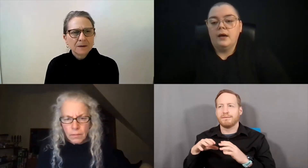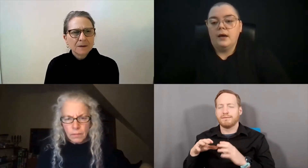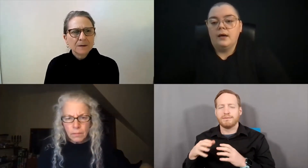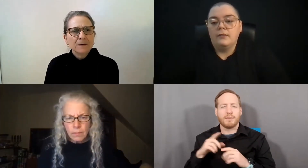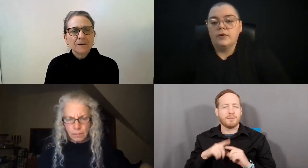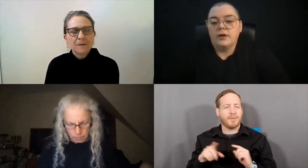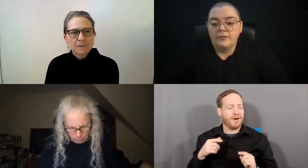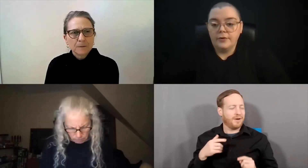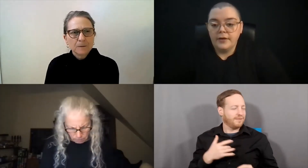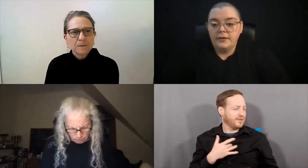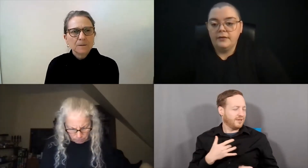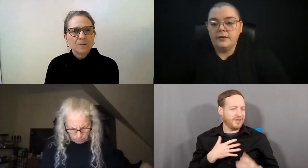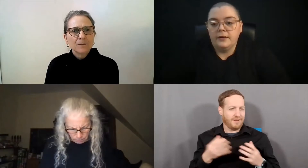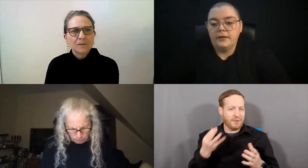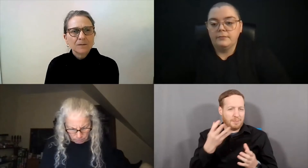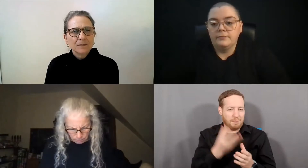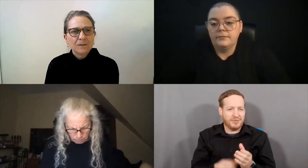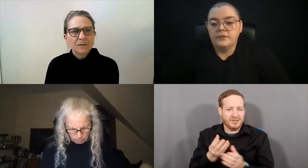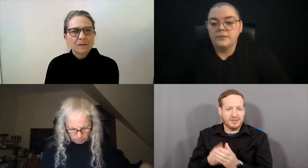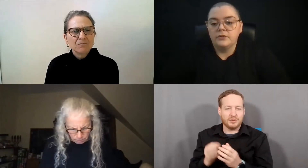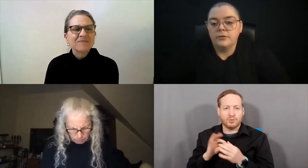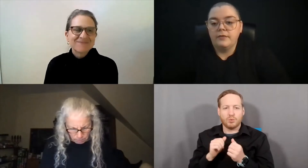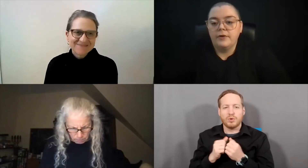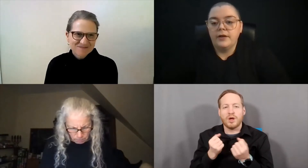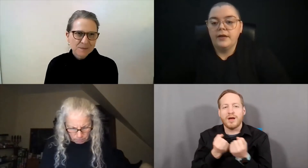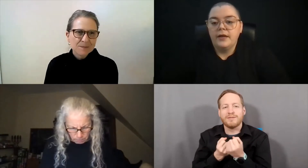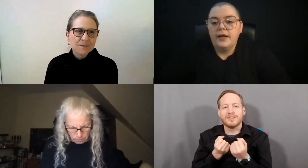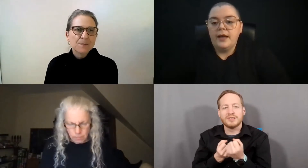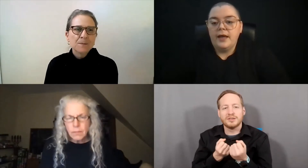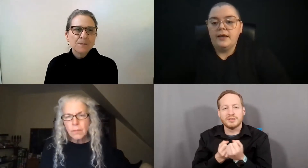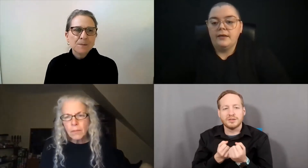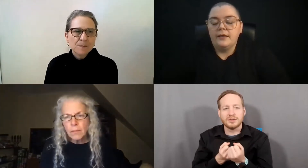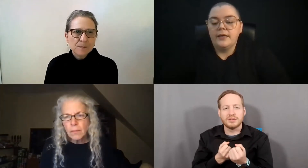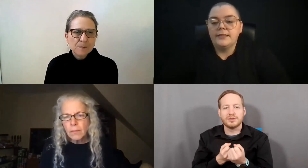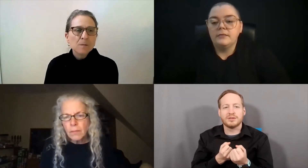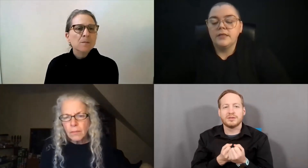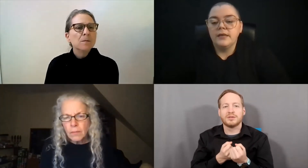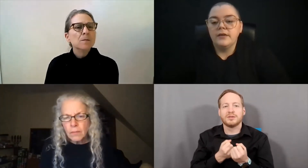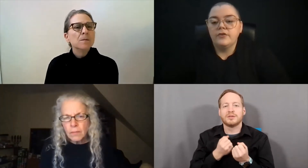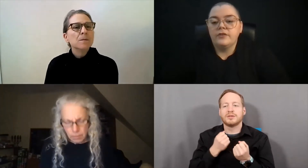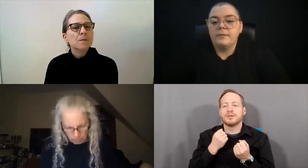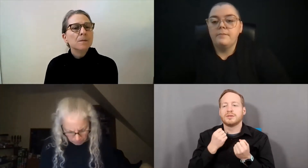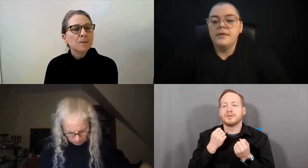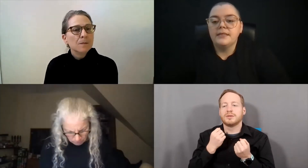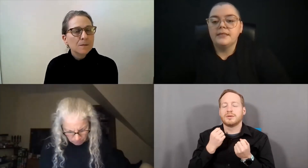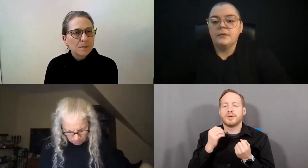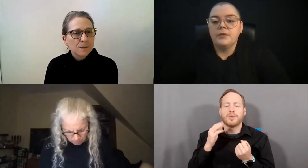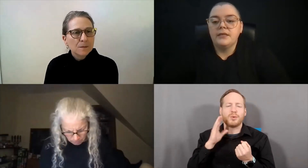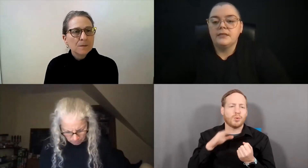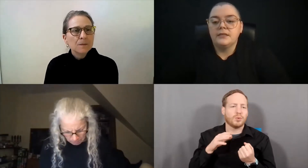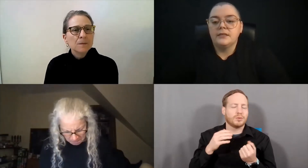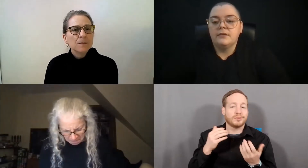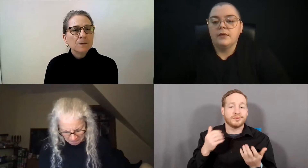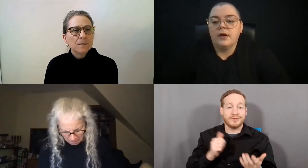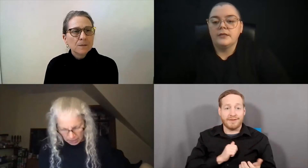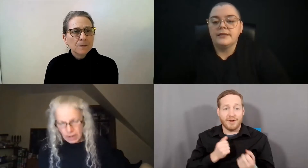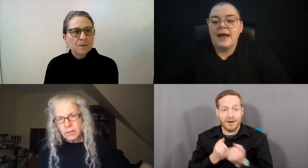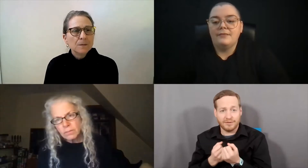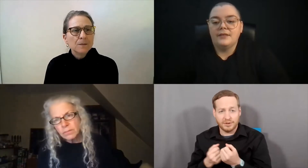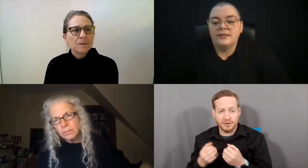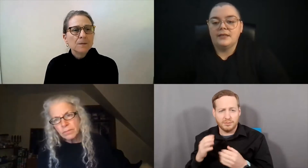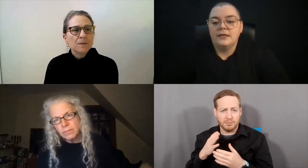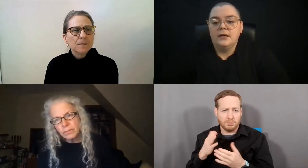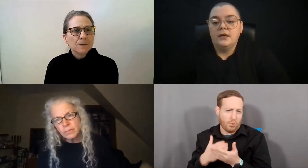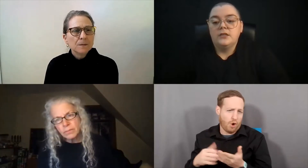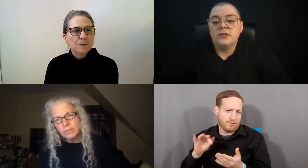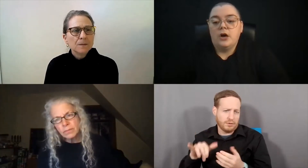recovery, substance recovery. And it seems like there's some missing pieces in regards to